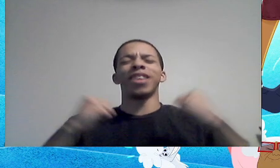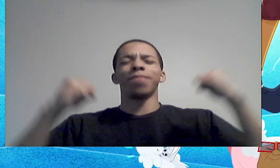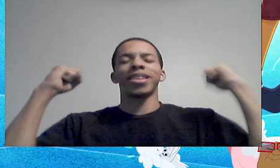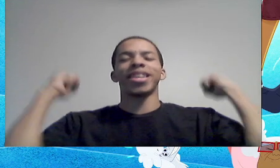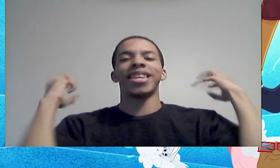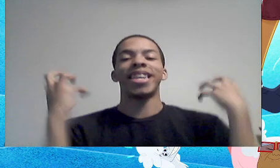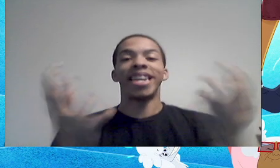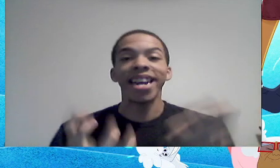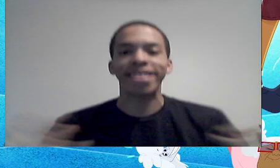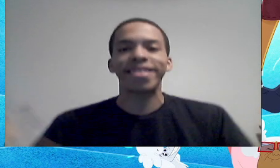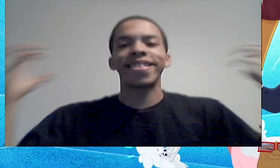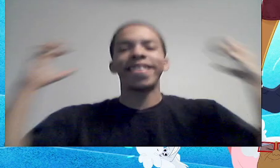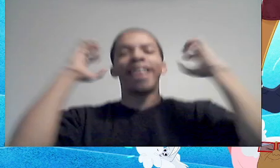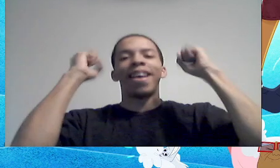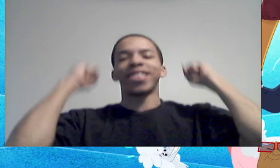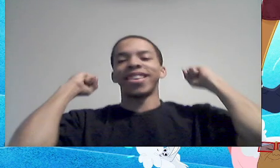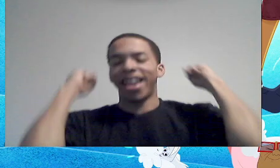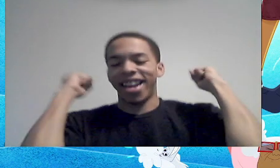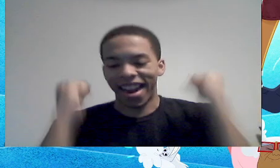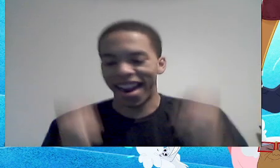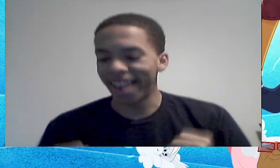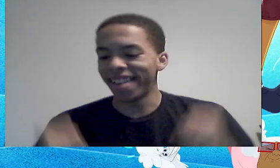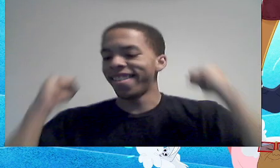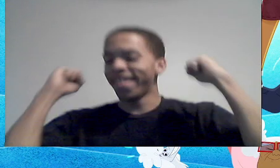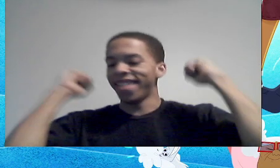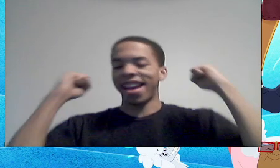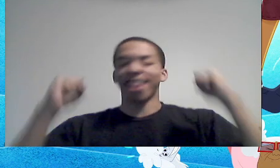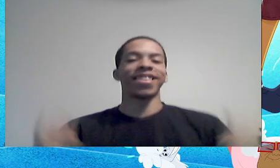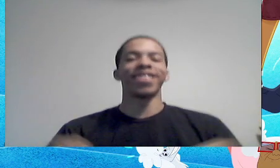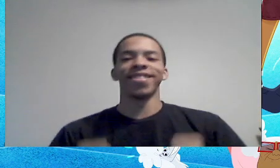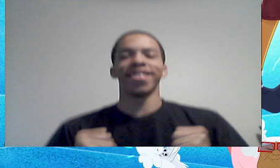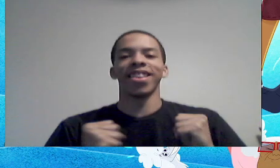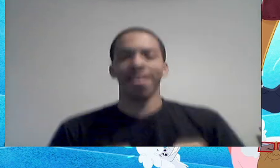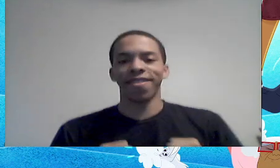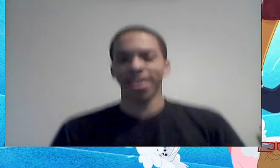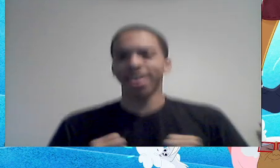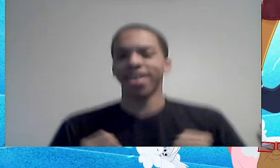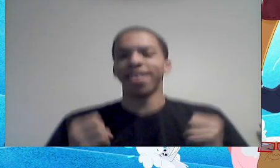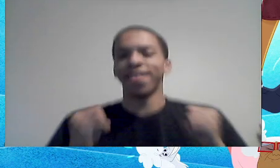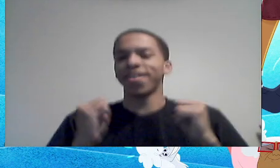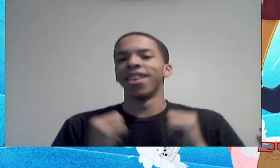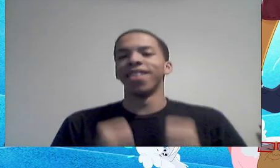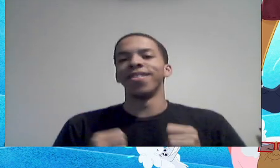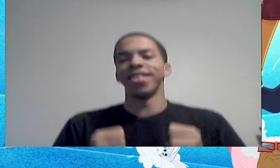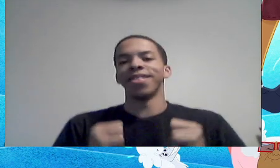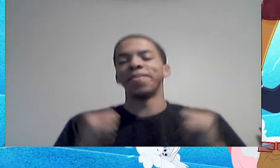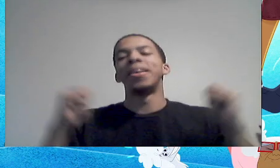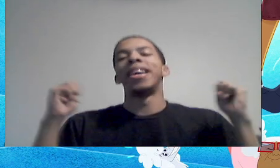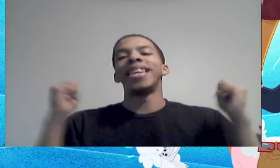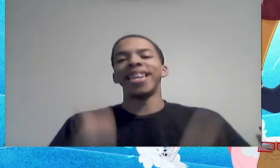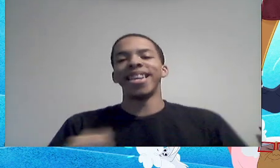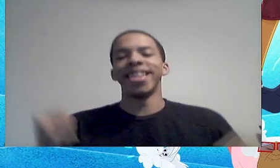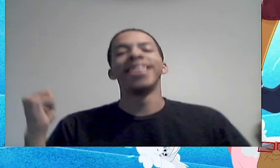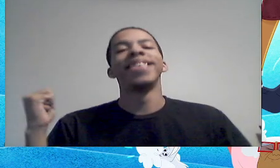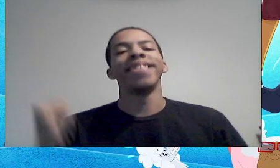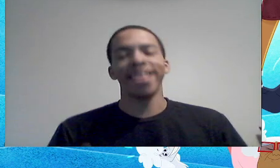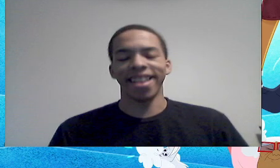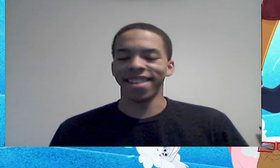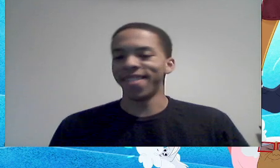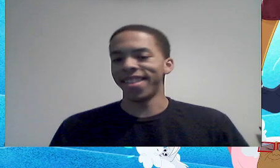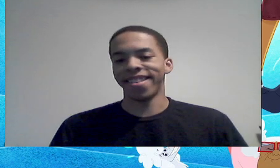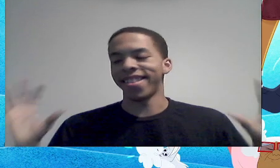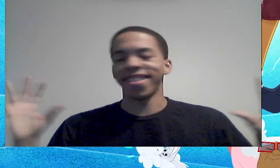episode, and how much I hate, how much I, I hated the execution of, of, of colorism in